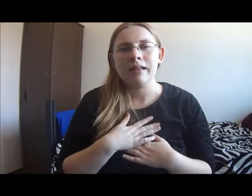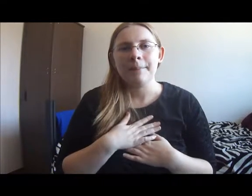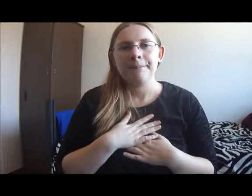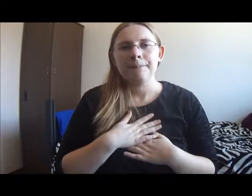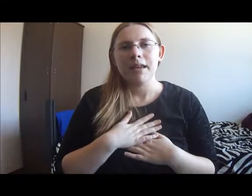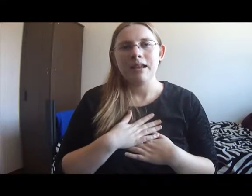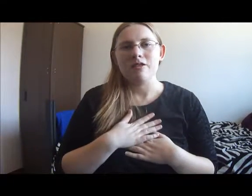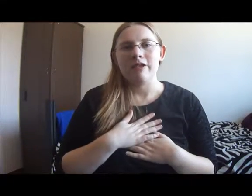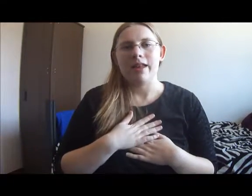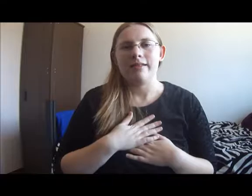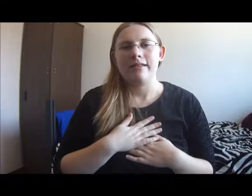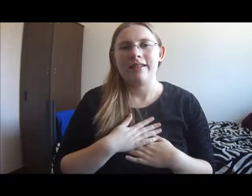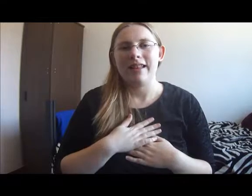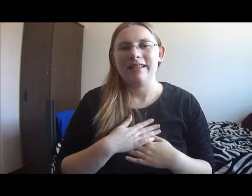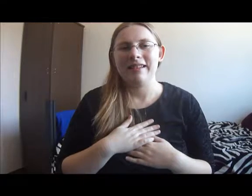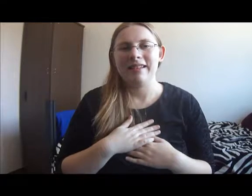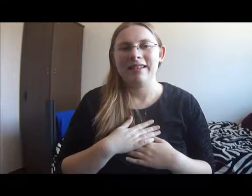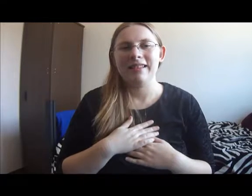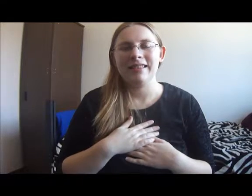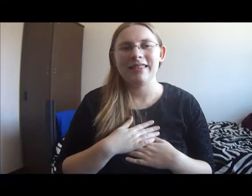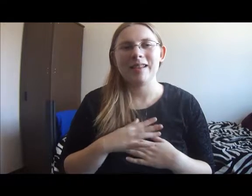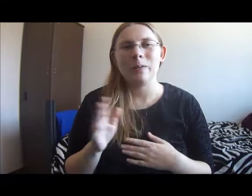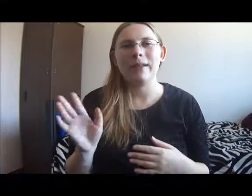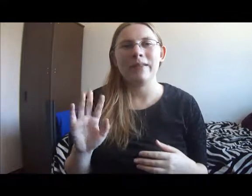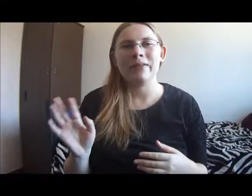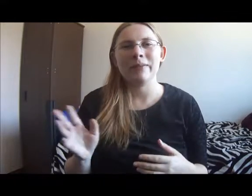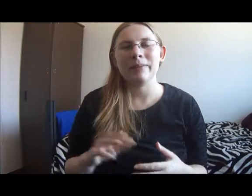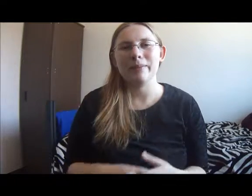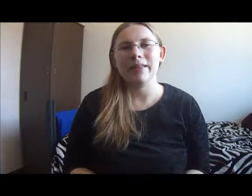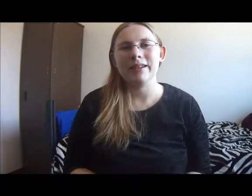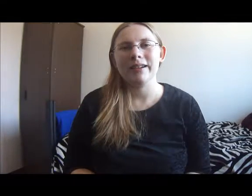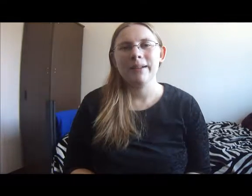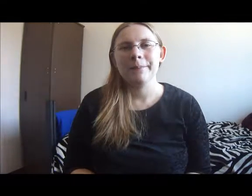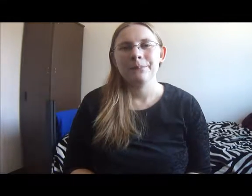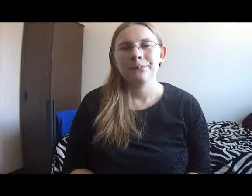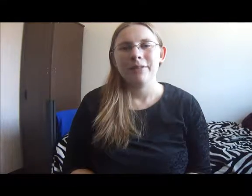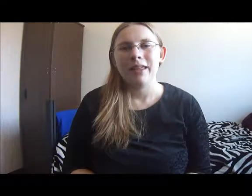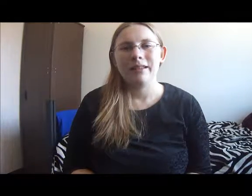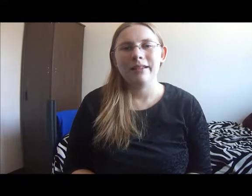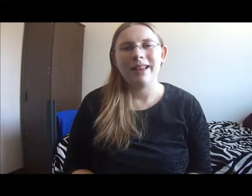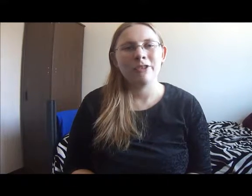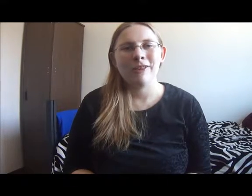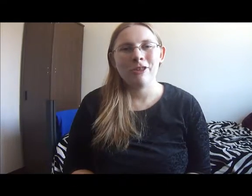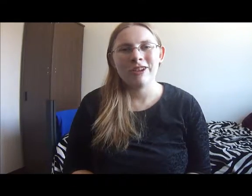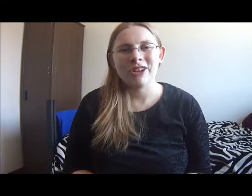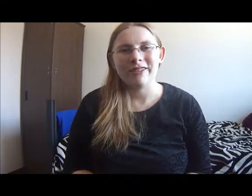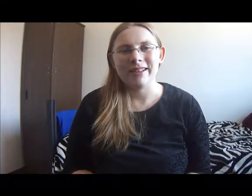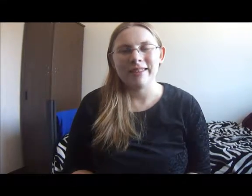in his chest and these little waves from his mother in every G she writes.